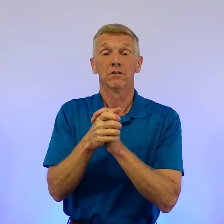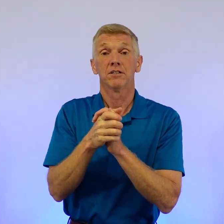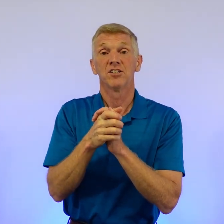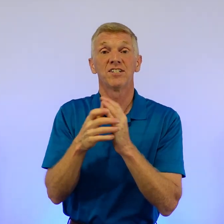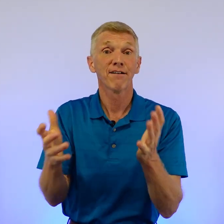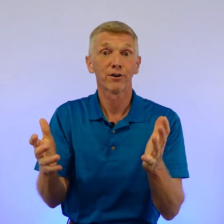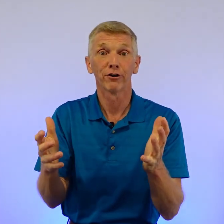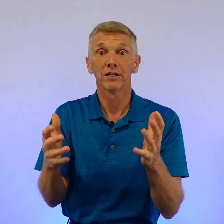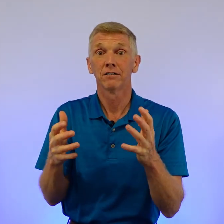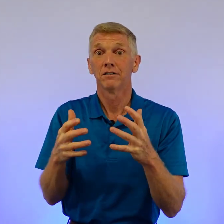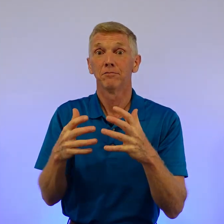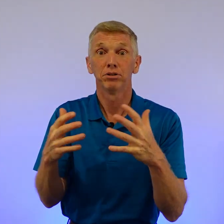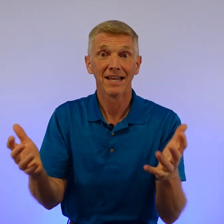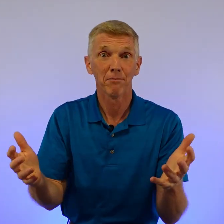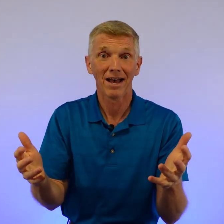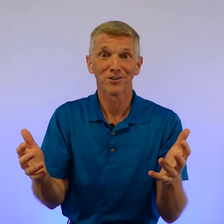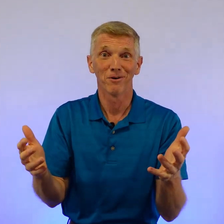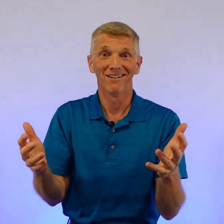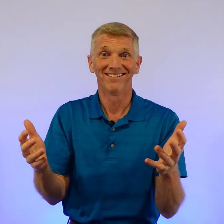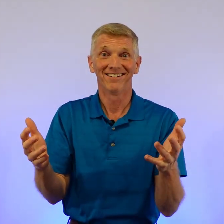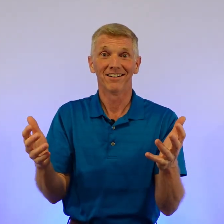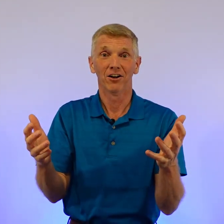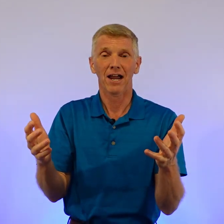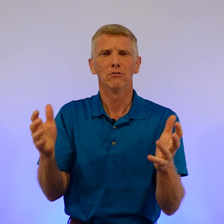Steph Curry playing basketball, all right?